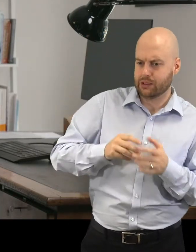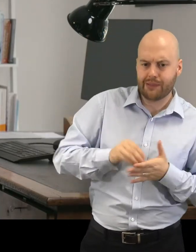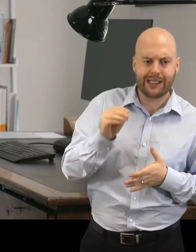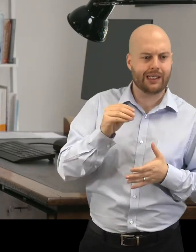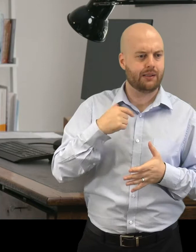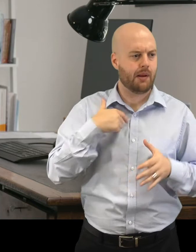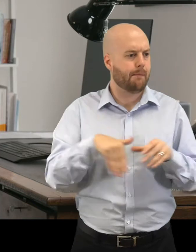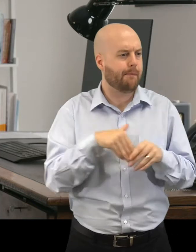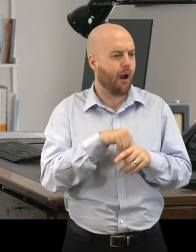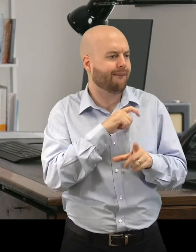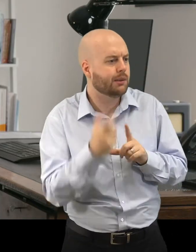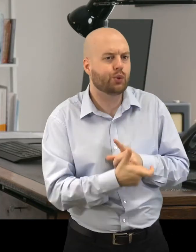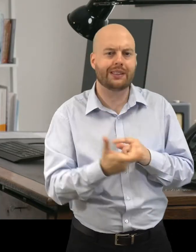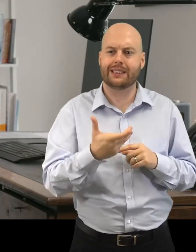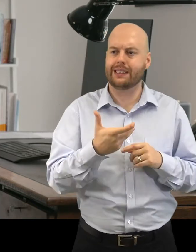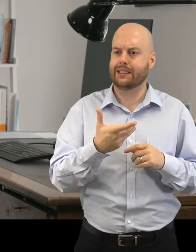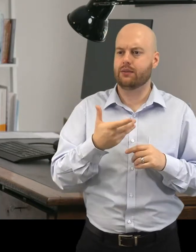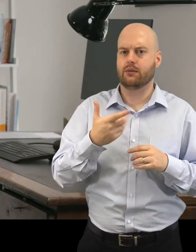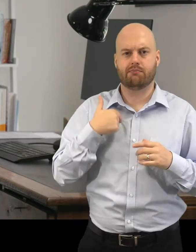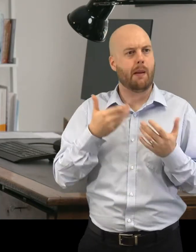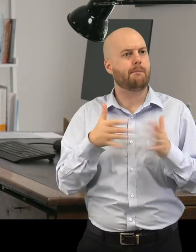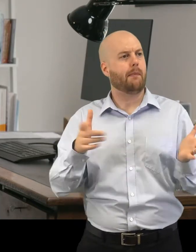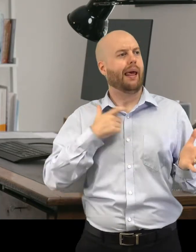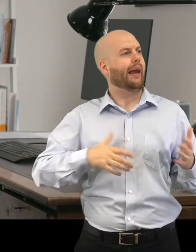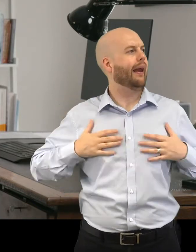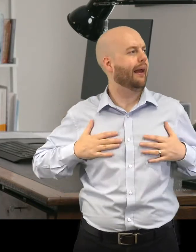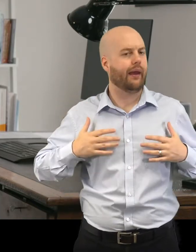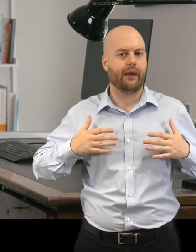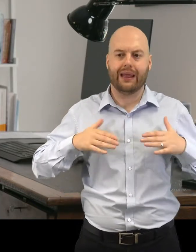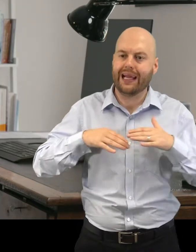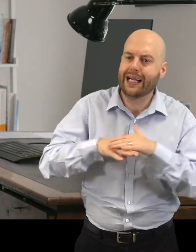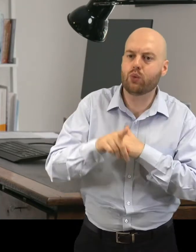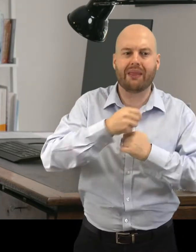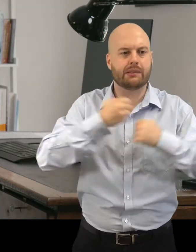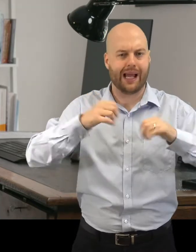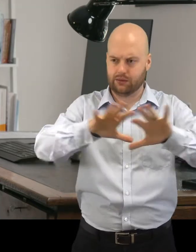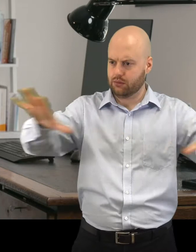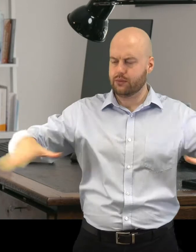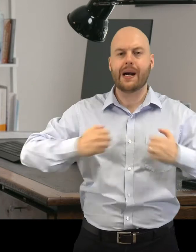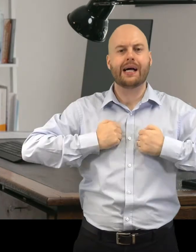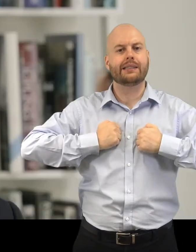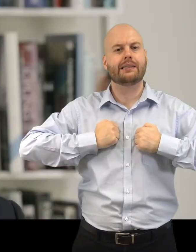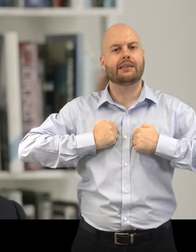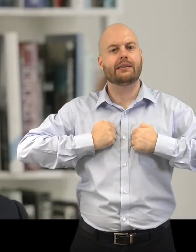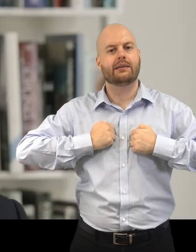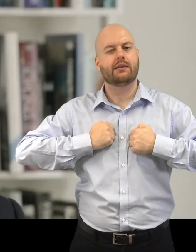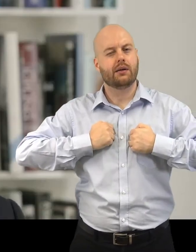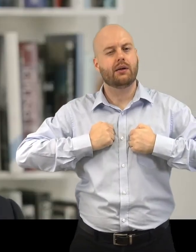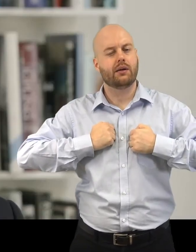community members, as members of the public who go into that space. And if there is a sense